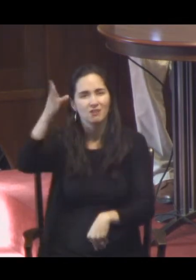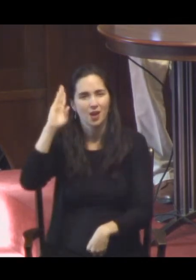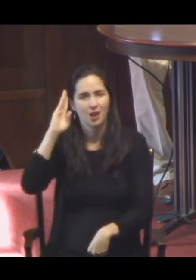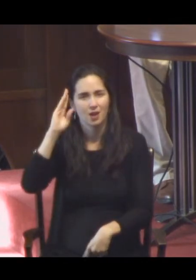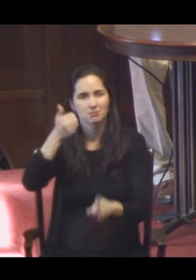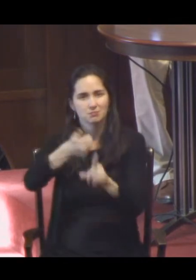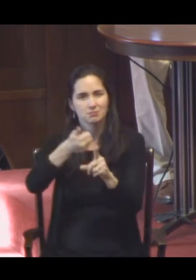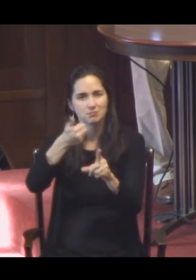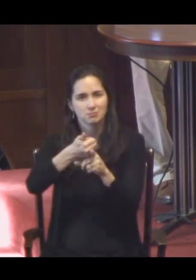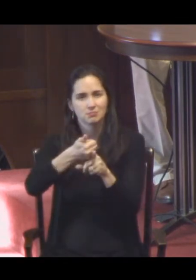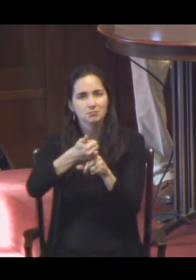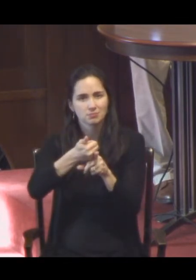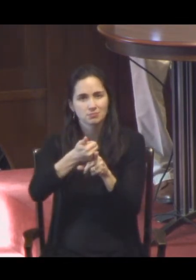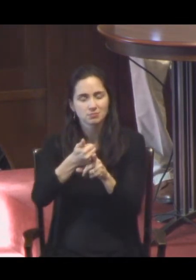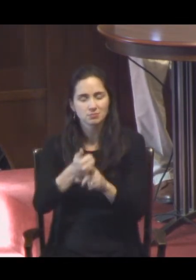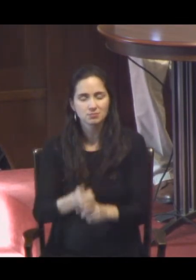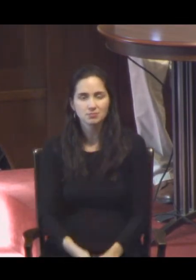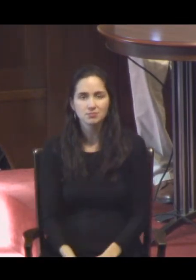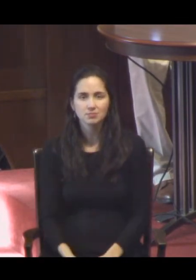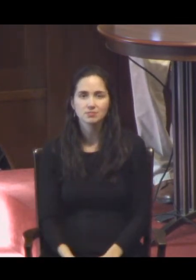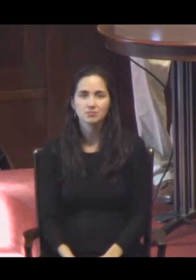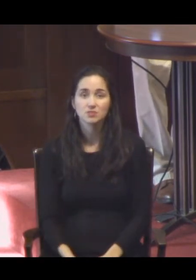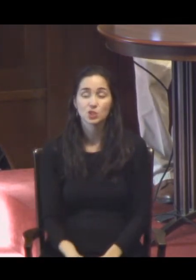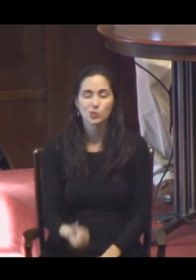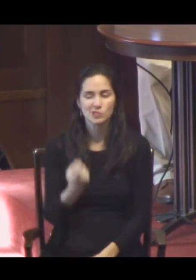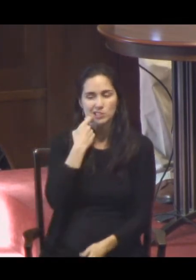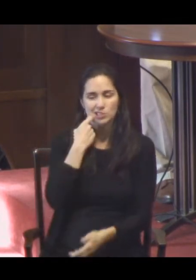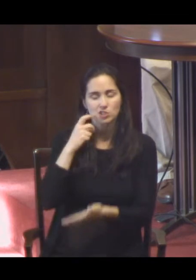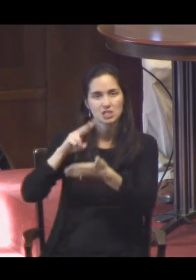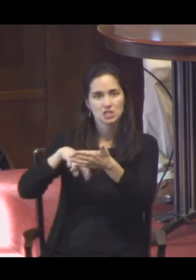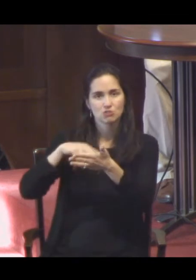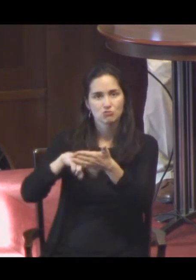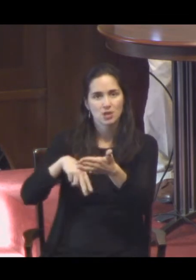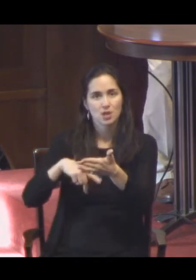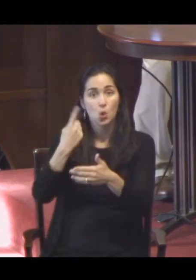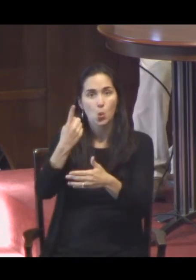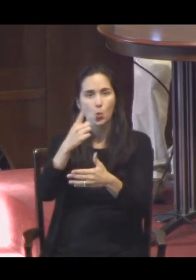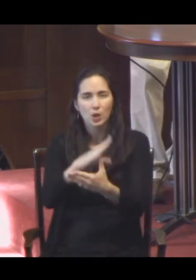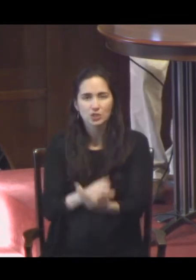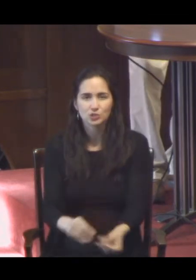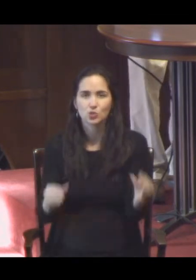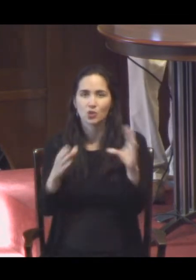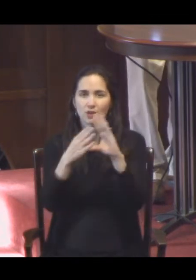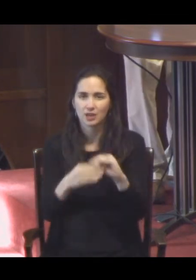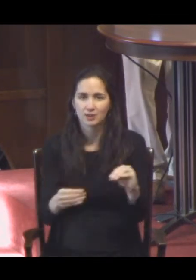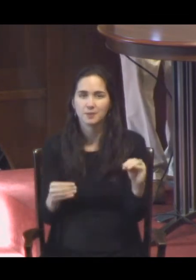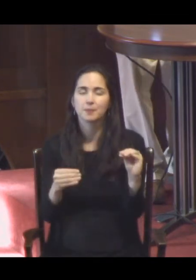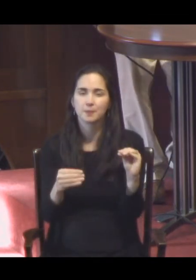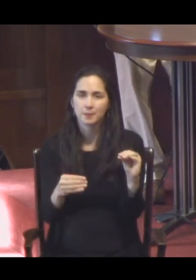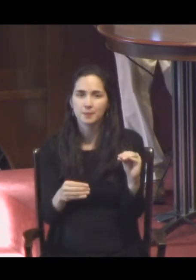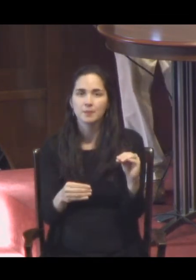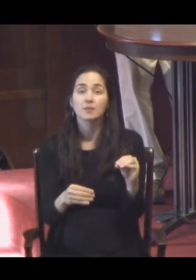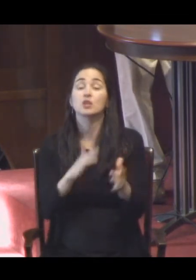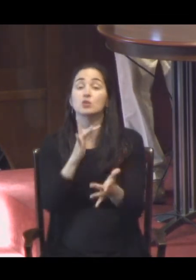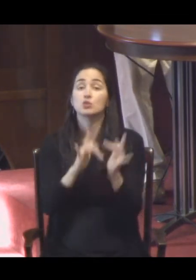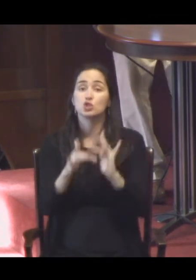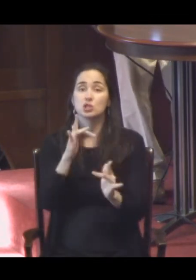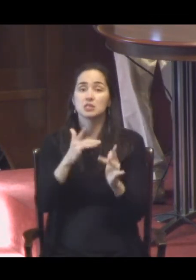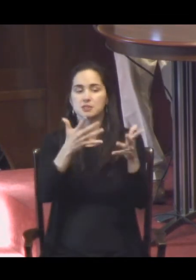So a story about something beautiful we just read. I'll read it again. While he was in Bethany, at the home of Simon the leper, and